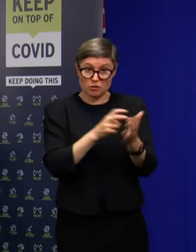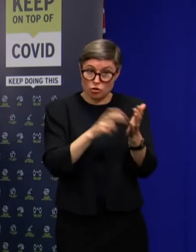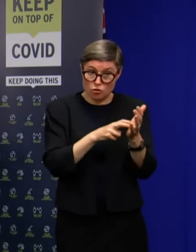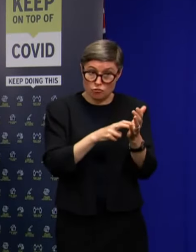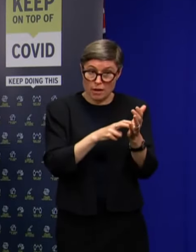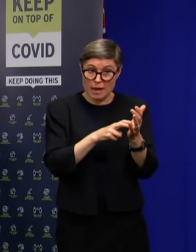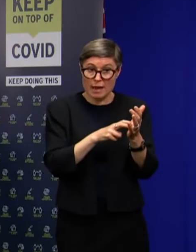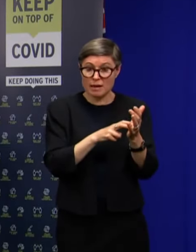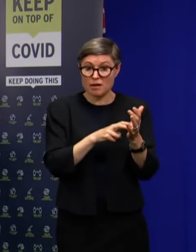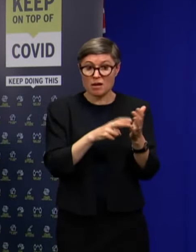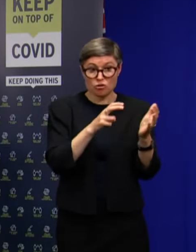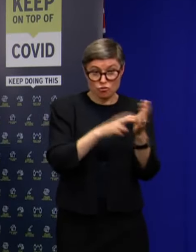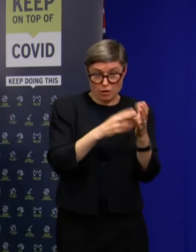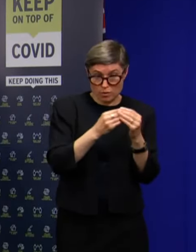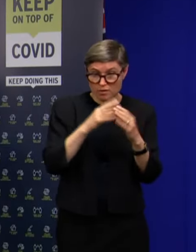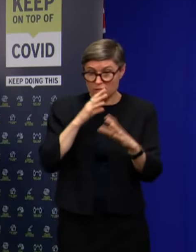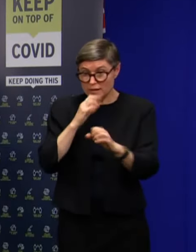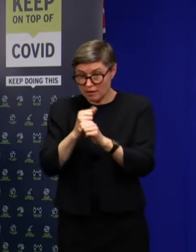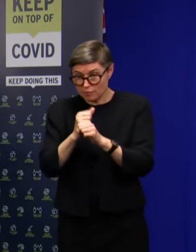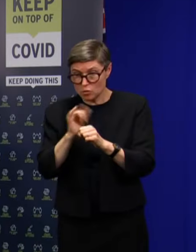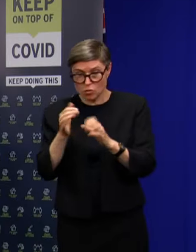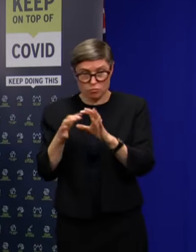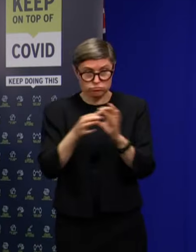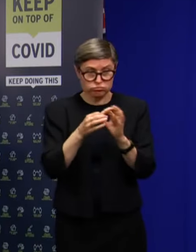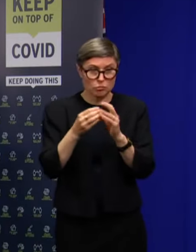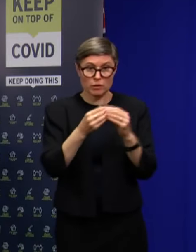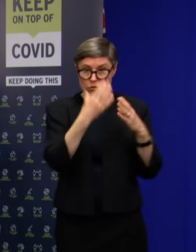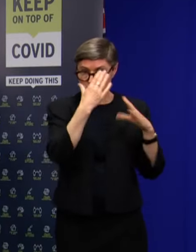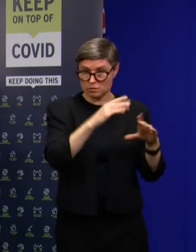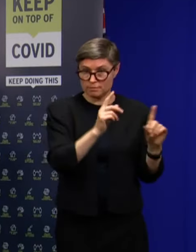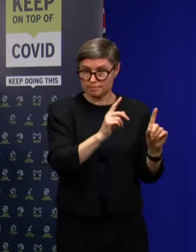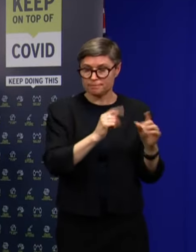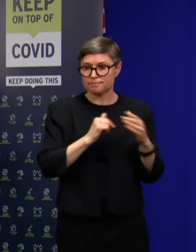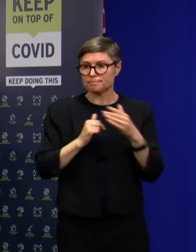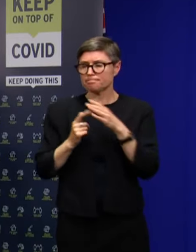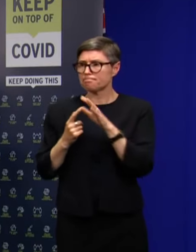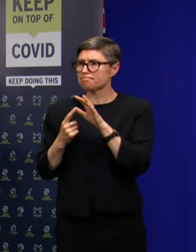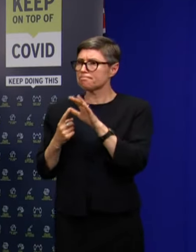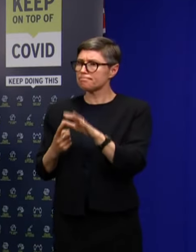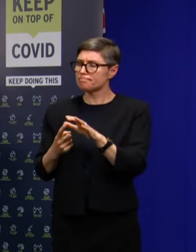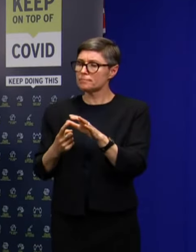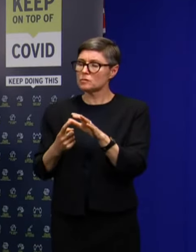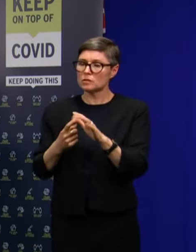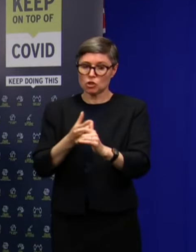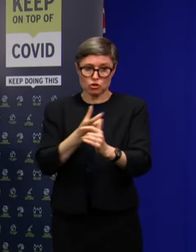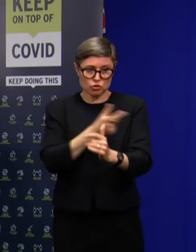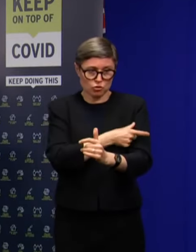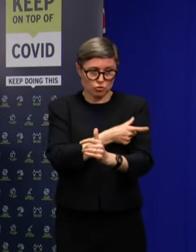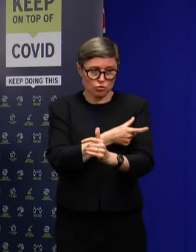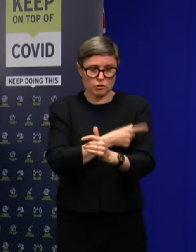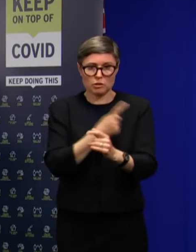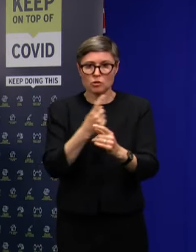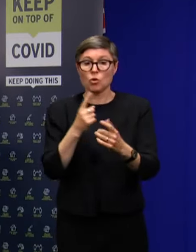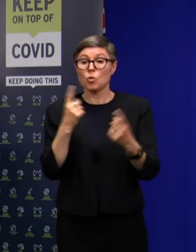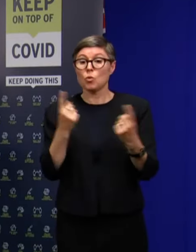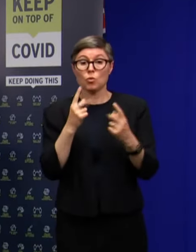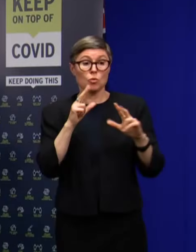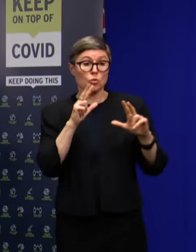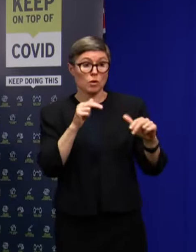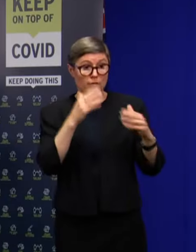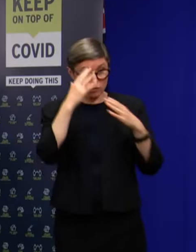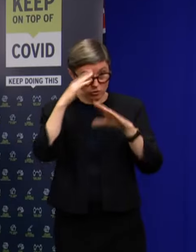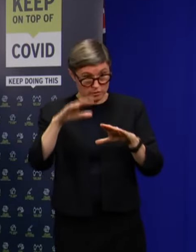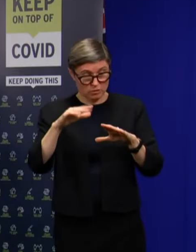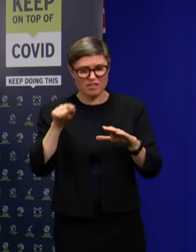contracts with the government or with the hotel? Well, in terms of the security and the management of hotels is managed by